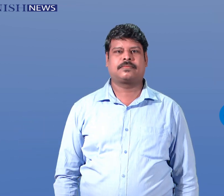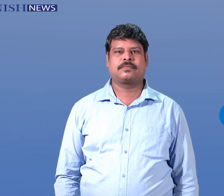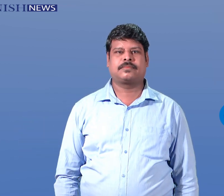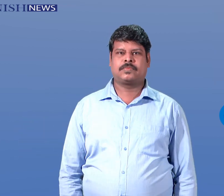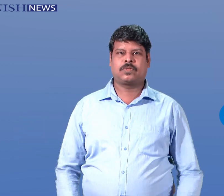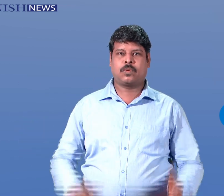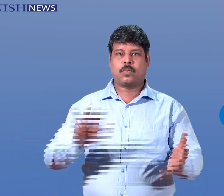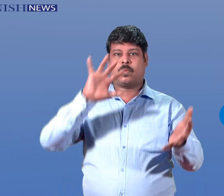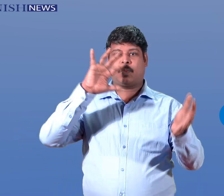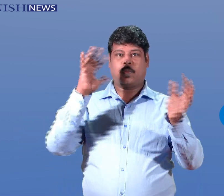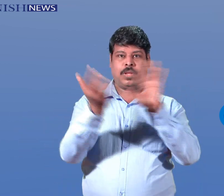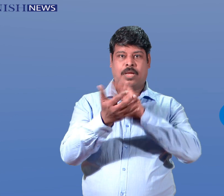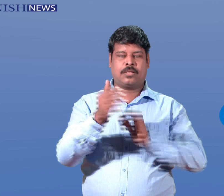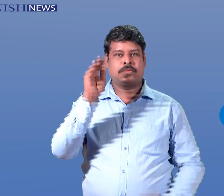International News